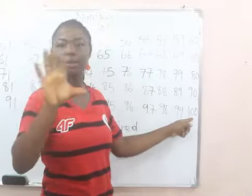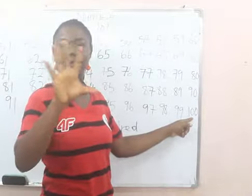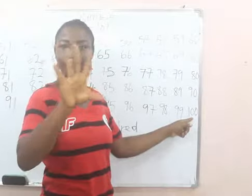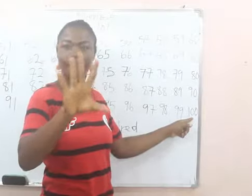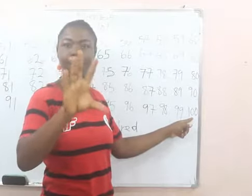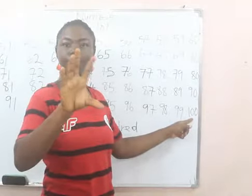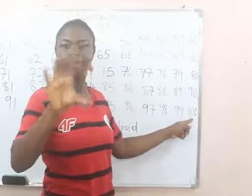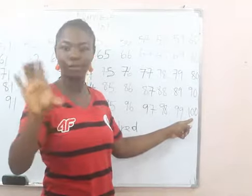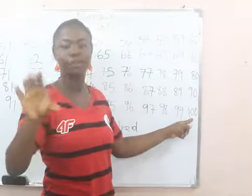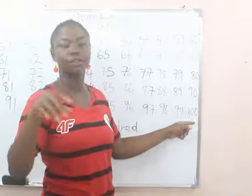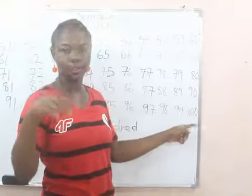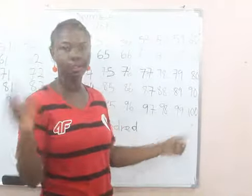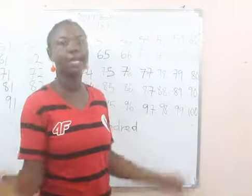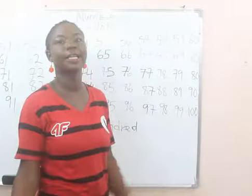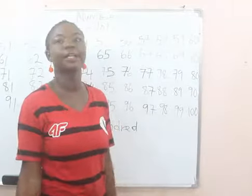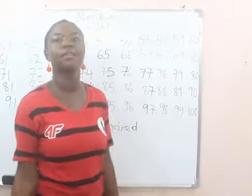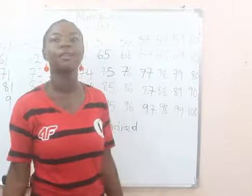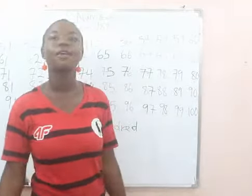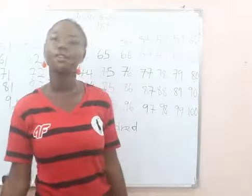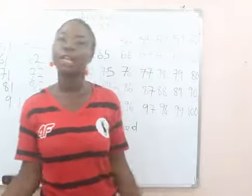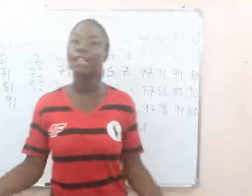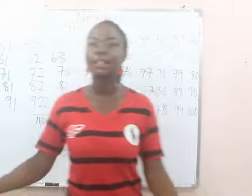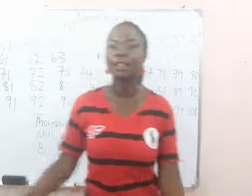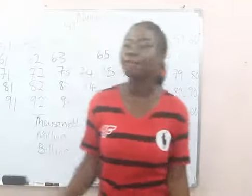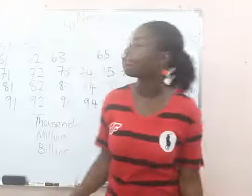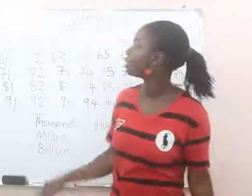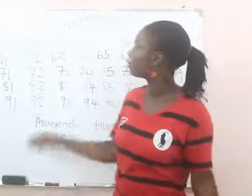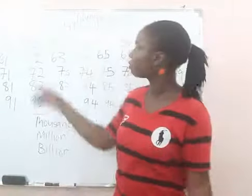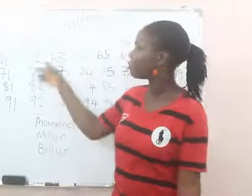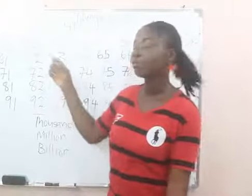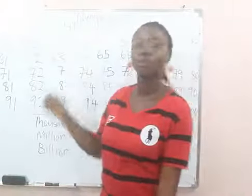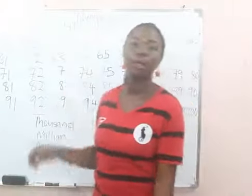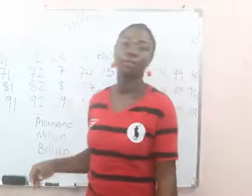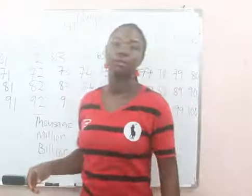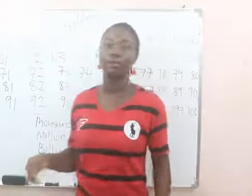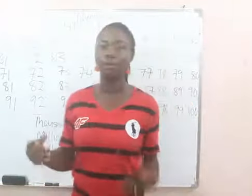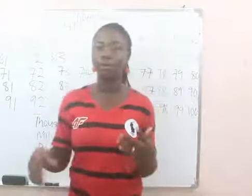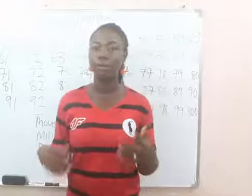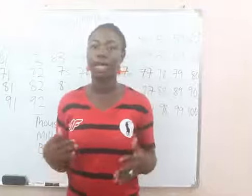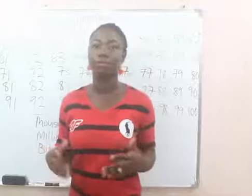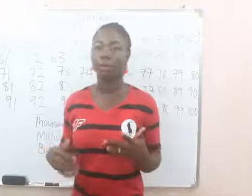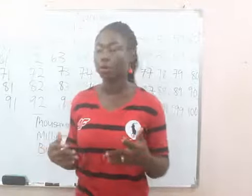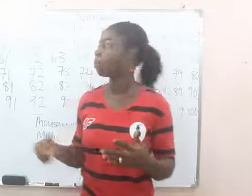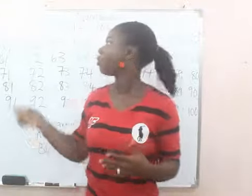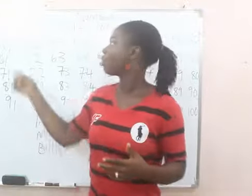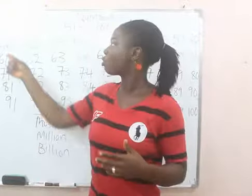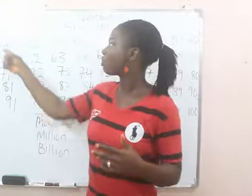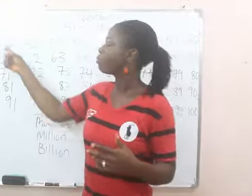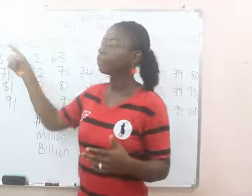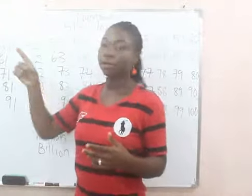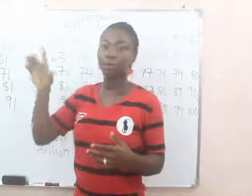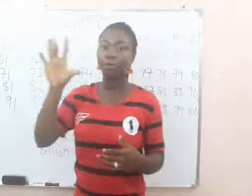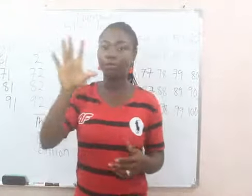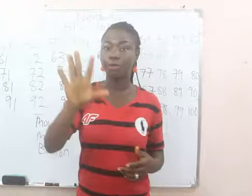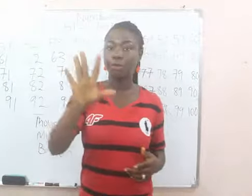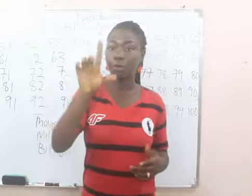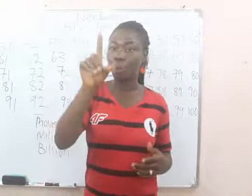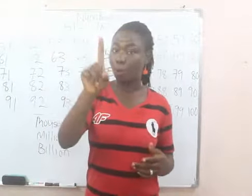500. Just like that. So, let's start to average from 51 to see if we make it up. So, 51,